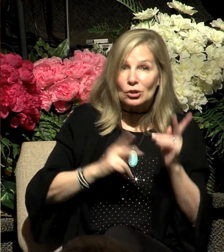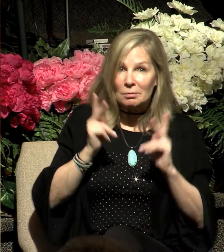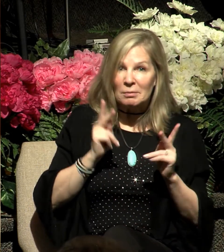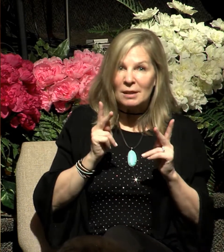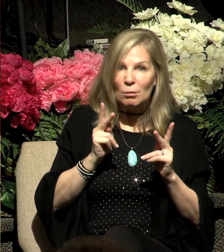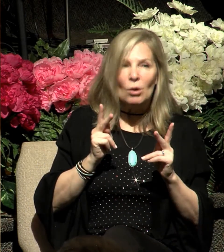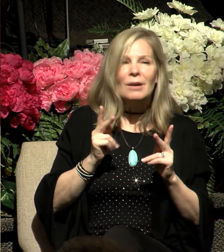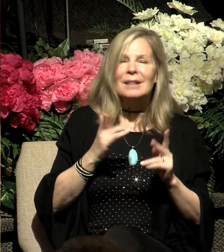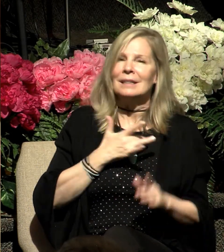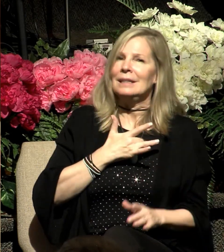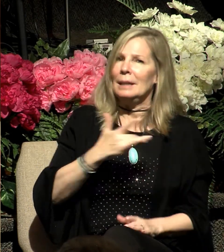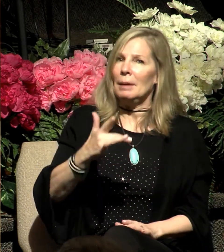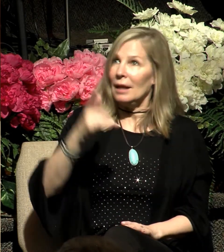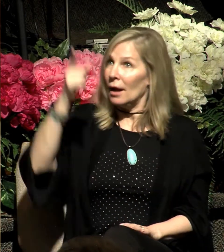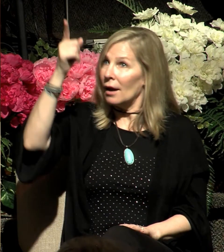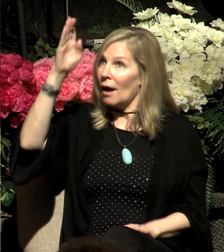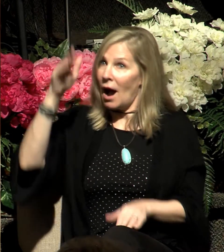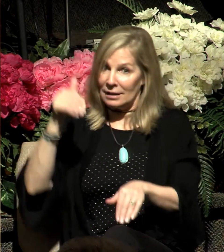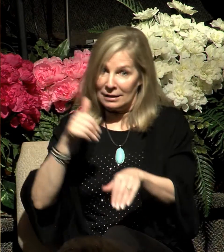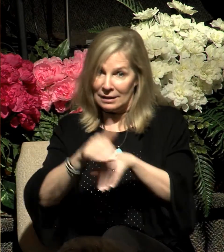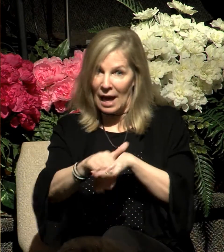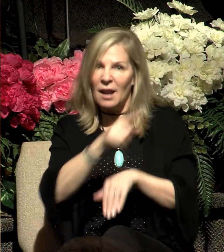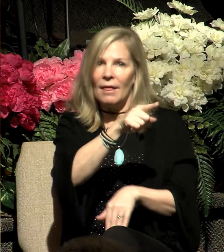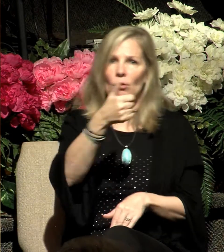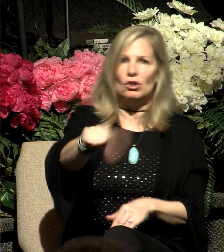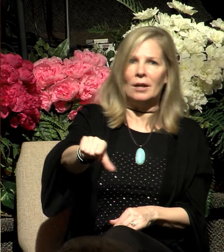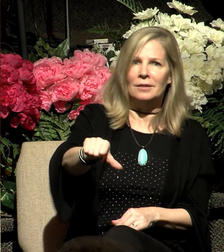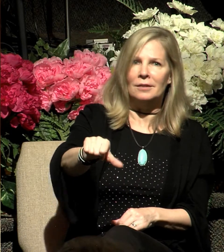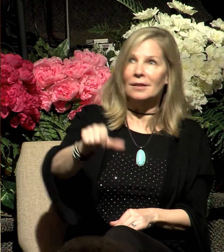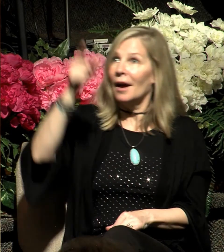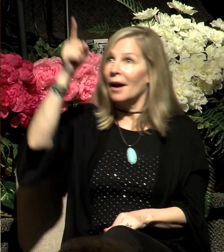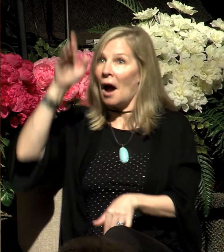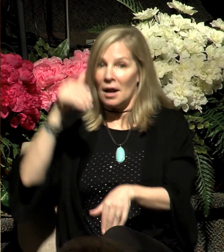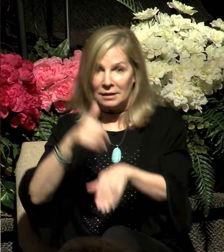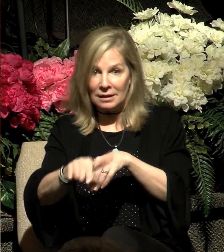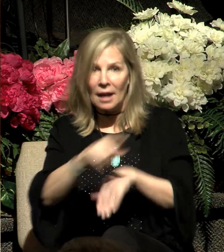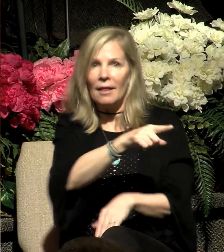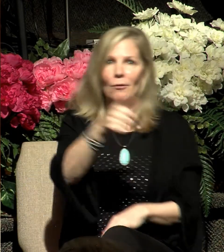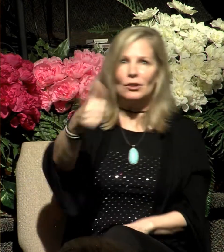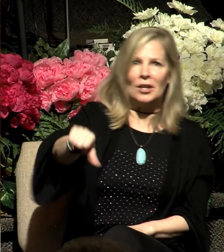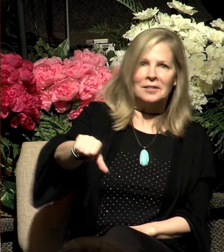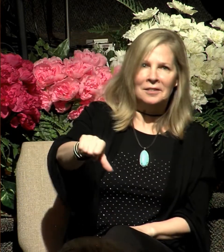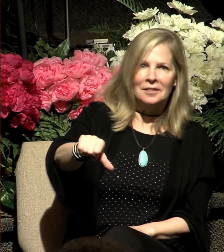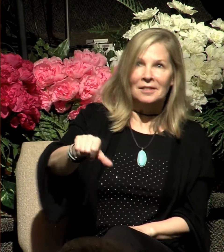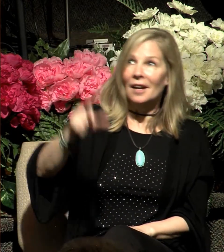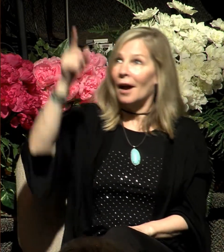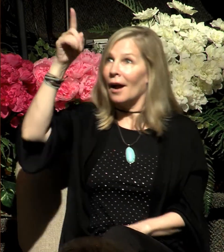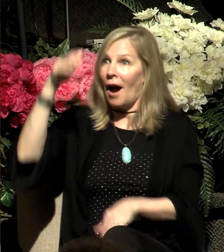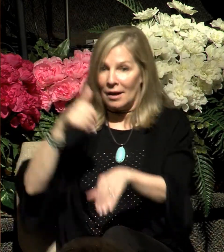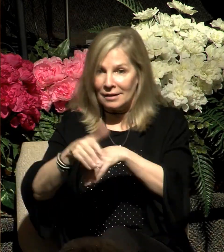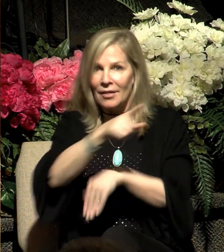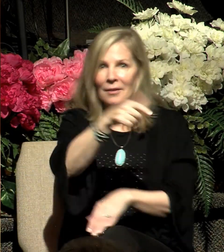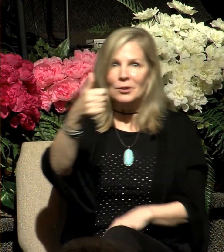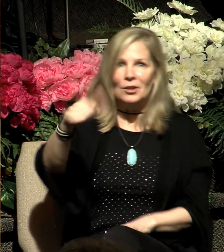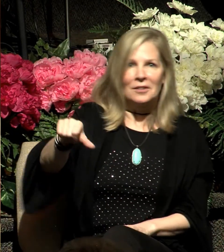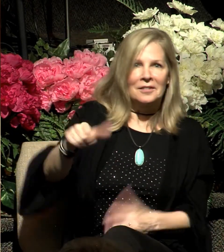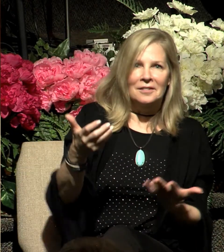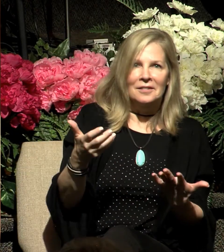whom God has sent to her. This isn't only true of Moses, it's also true of the Old